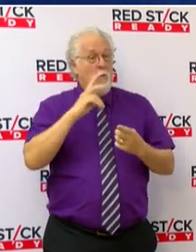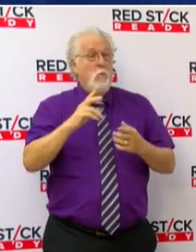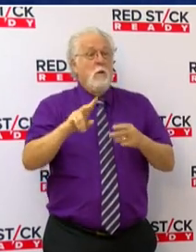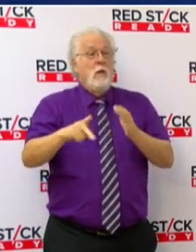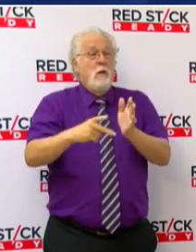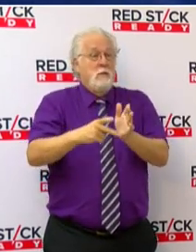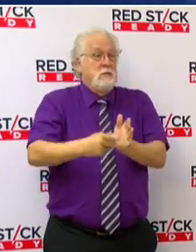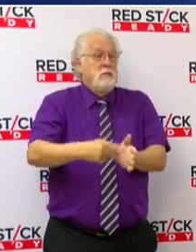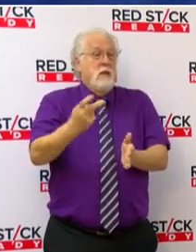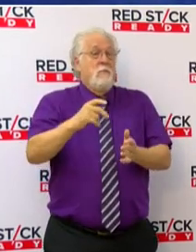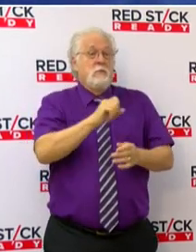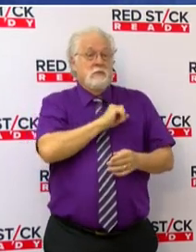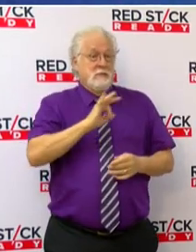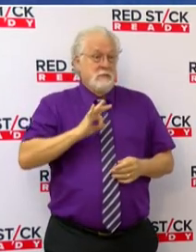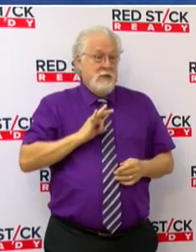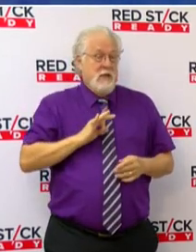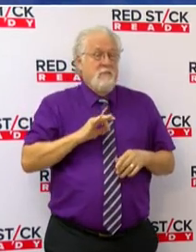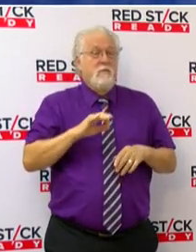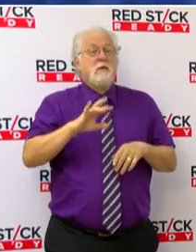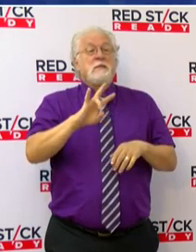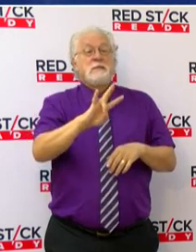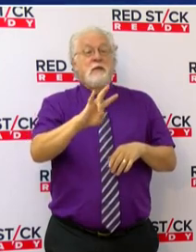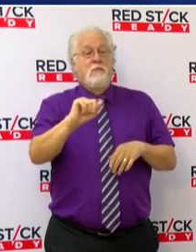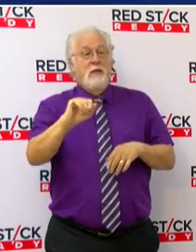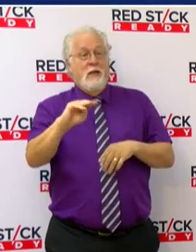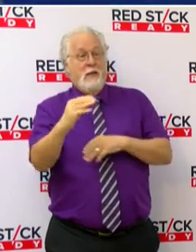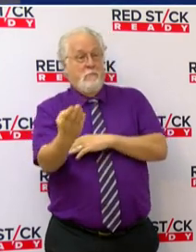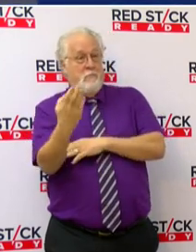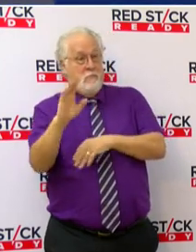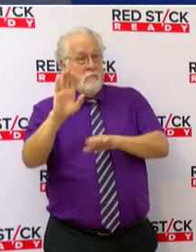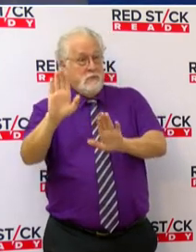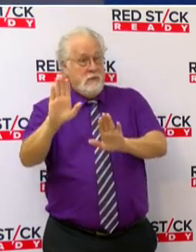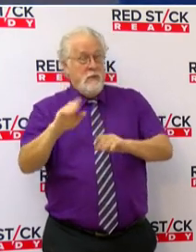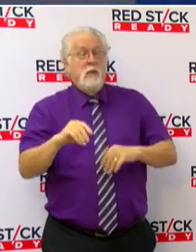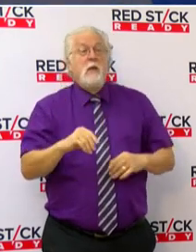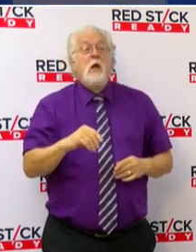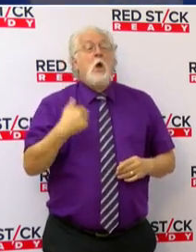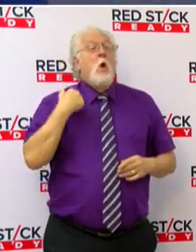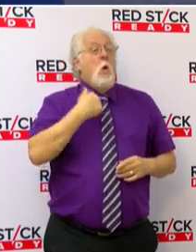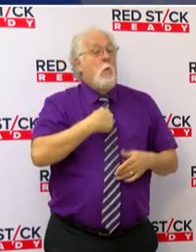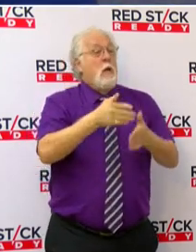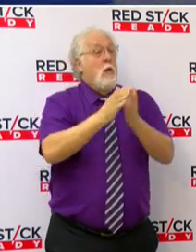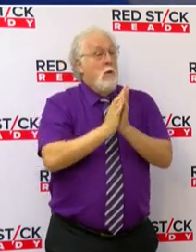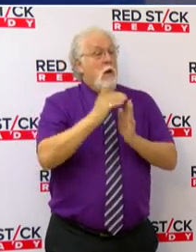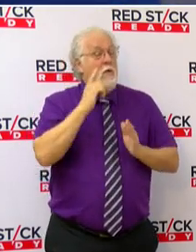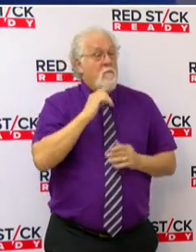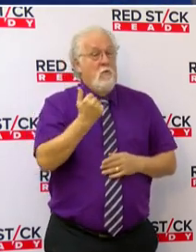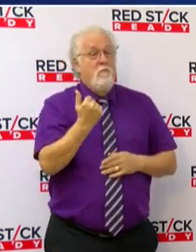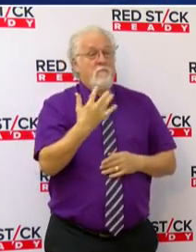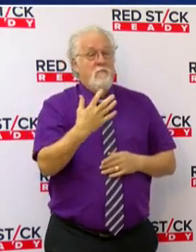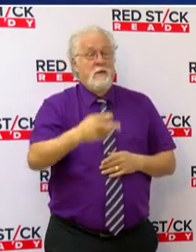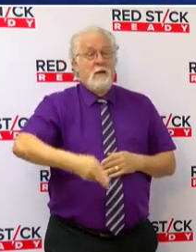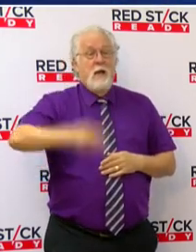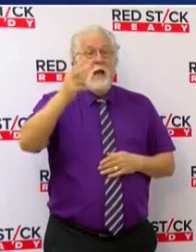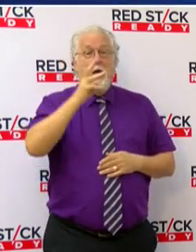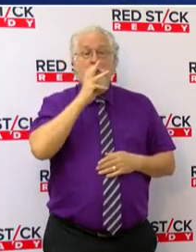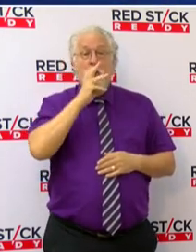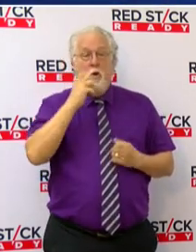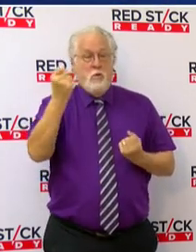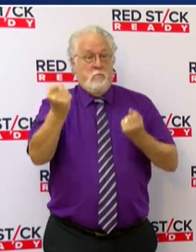staffing at 7 a.m. on Sunday. We have also put in a request for 15 high water